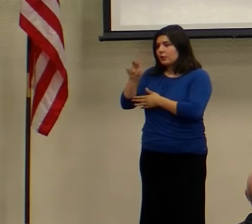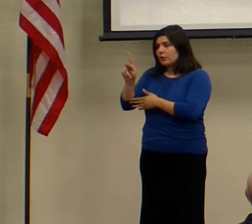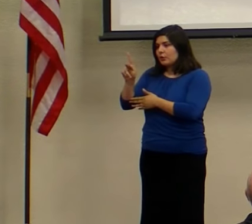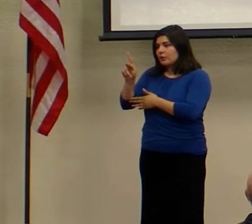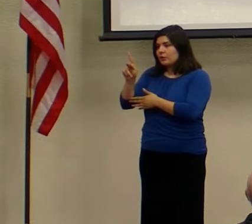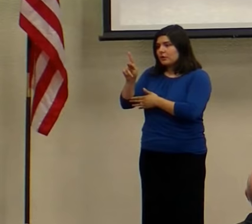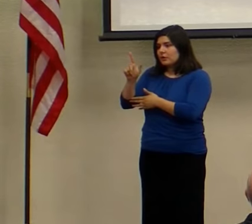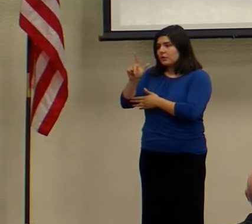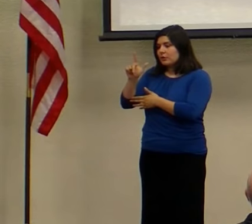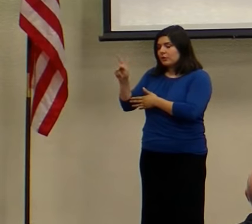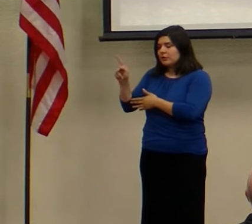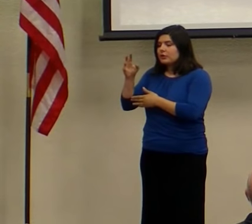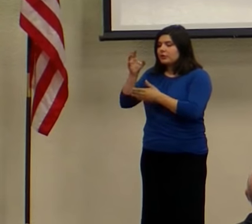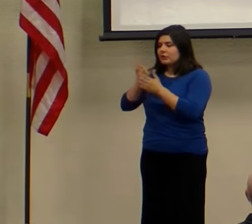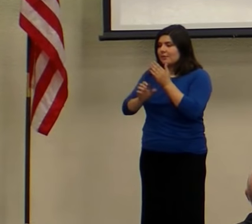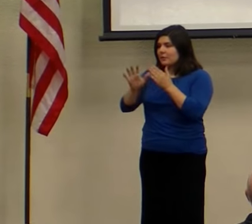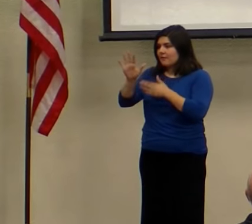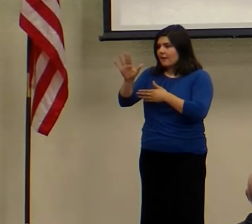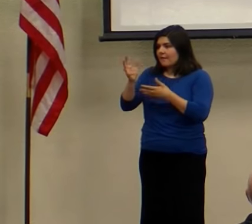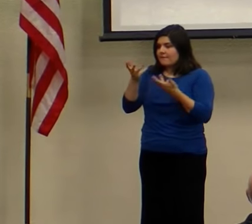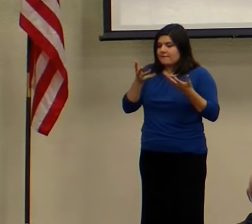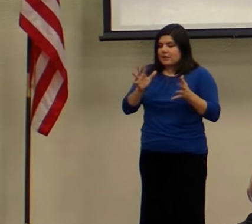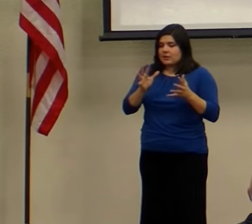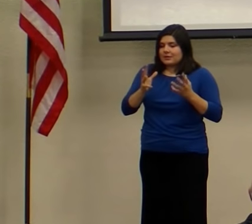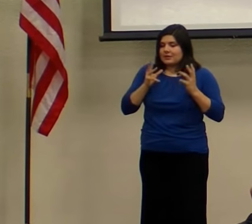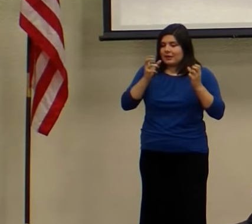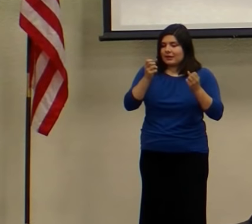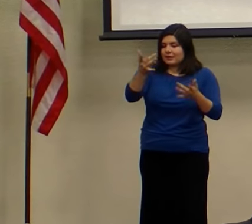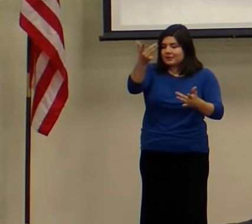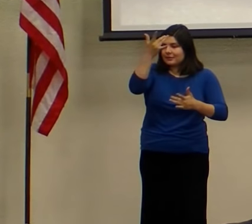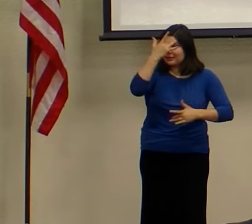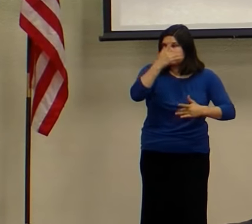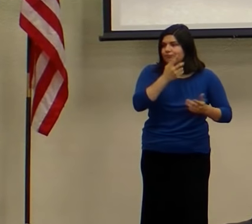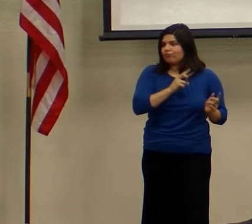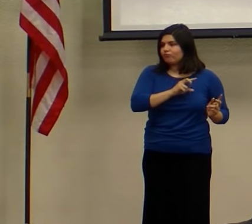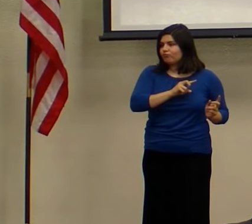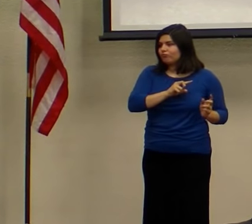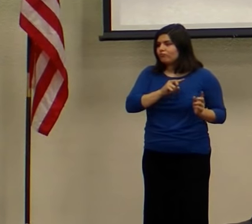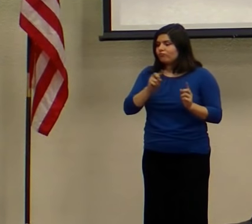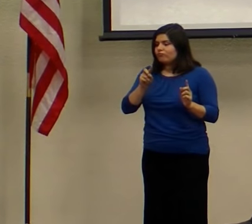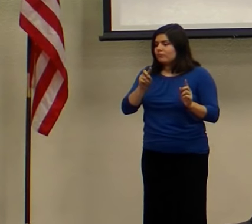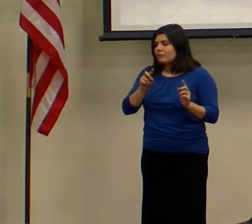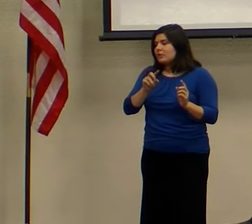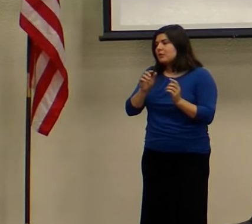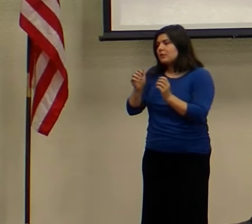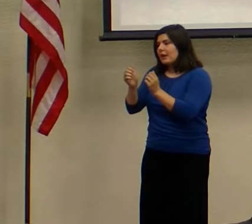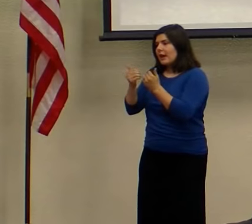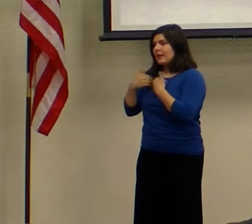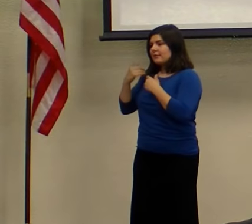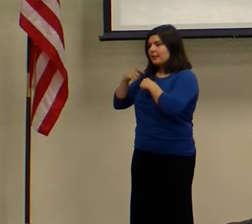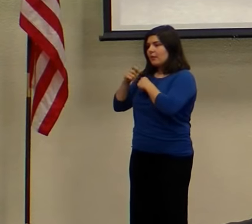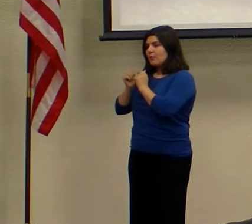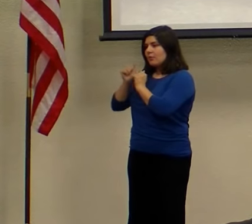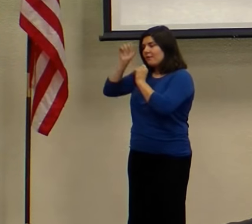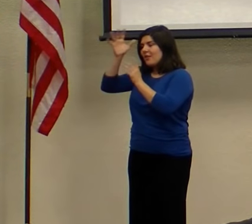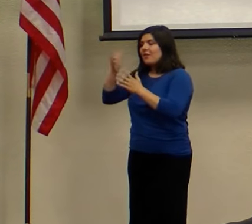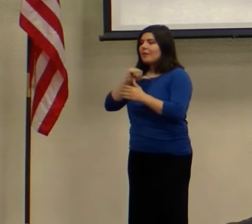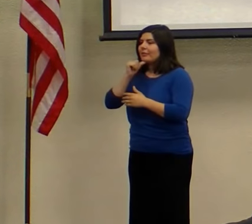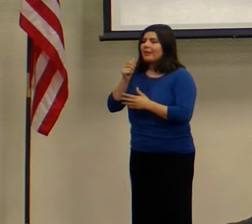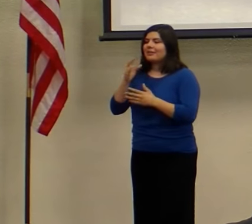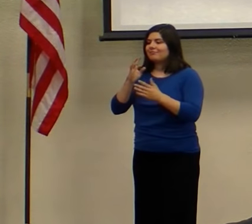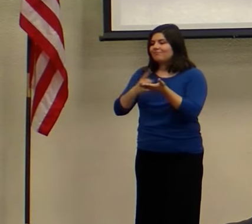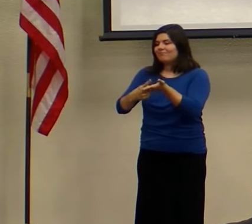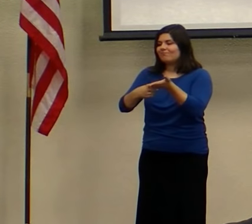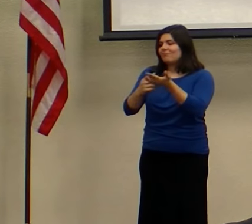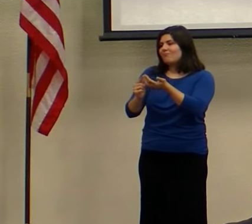he went off after healing the sick. He went off to go and spend time with the Father. Now, I'm not going to camp on this for too long, but I think this